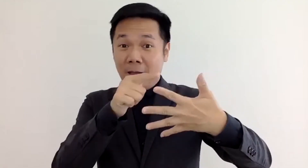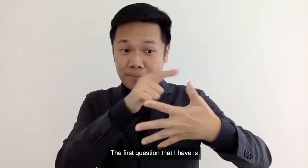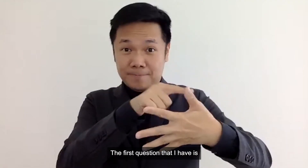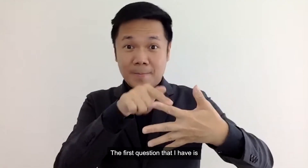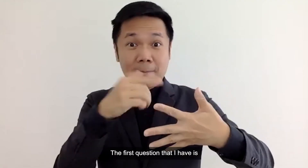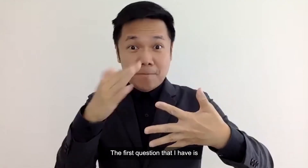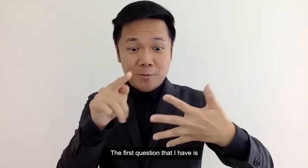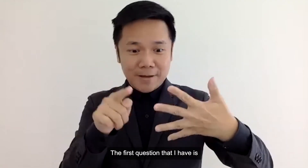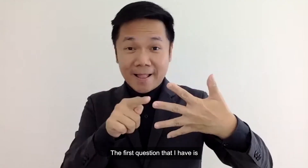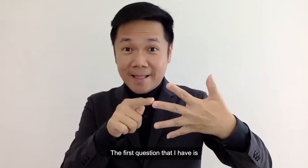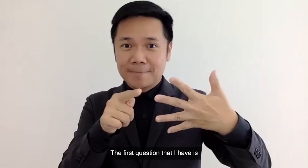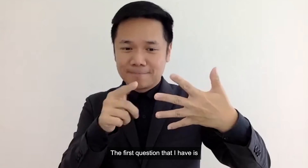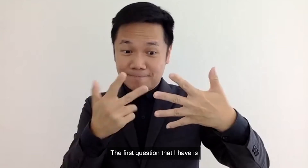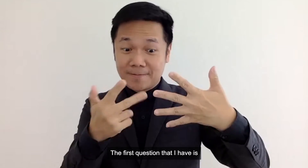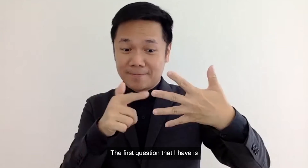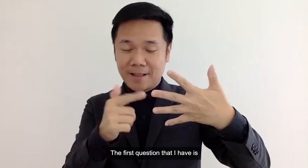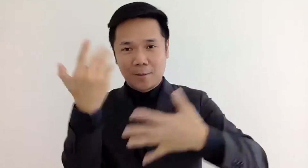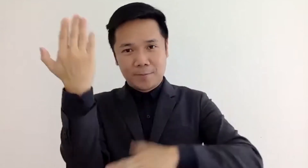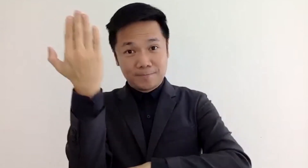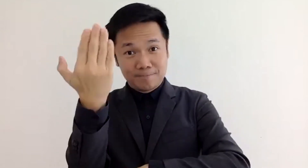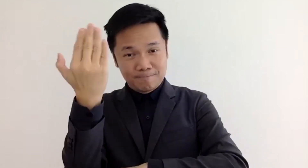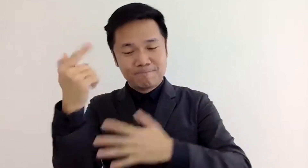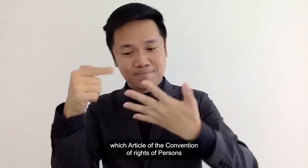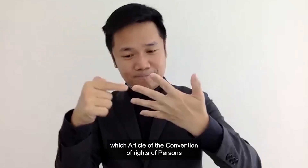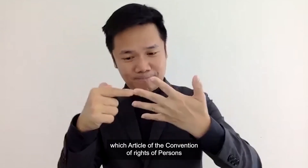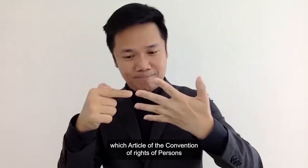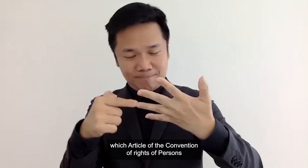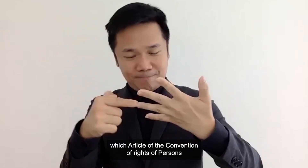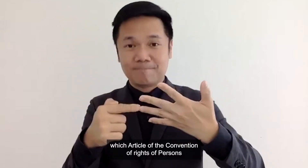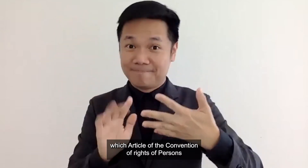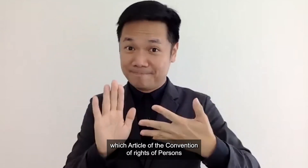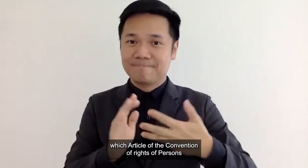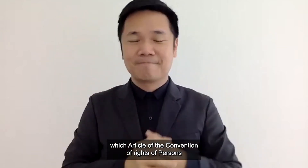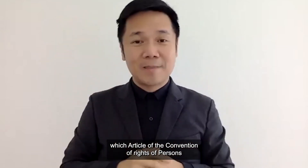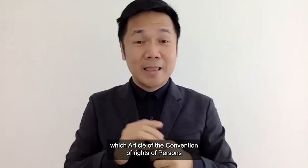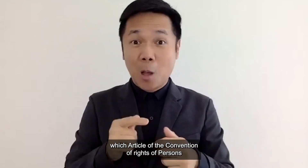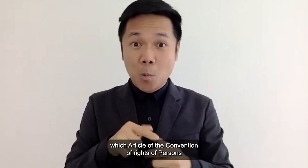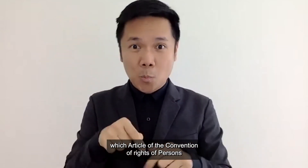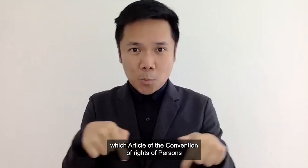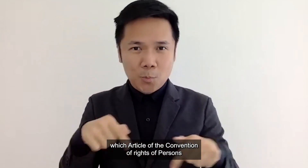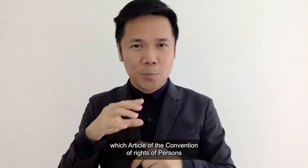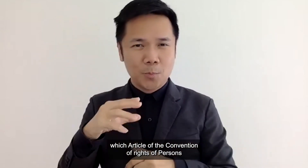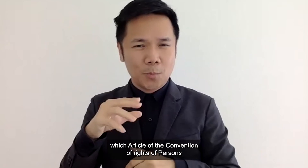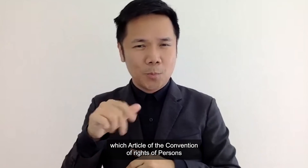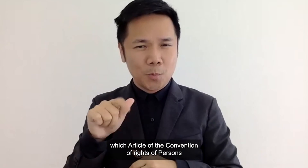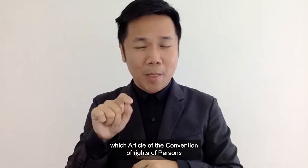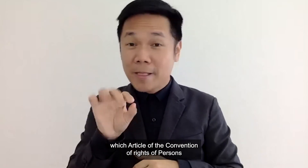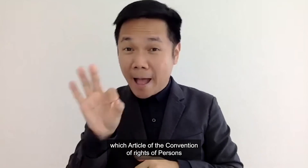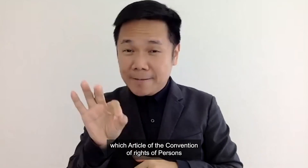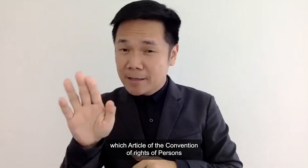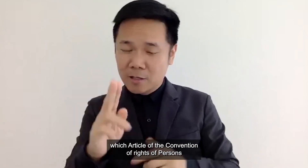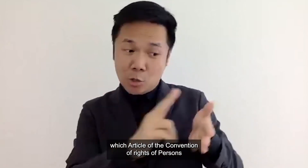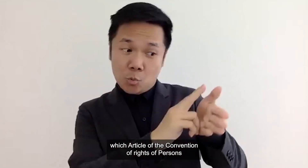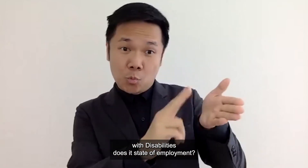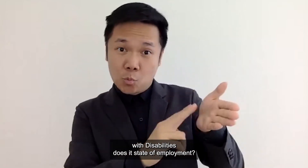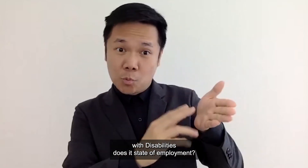the first question that i have is um which article of the convention of